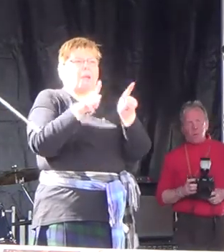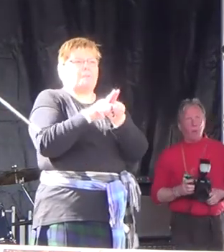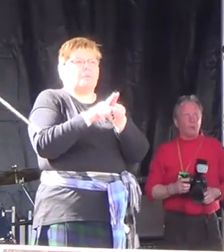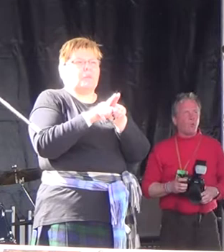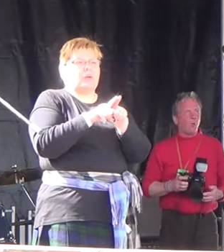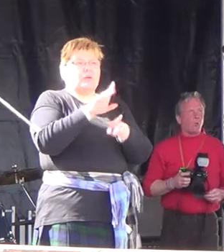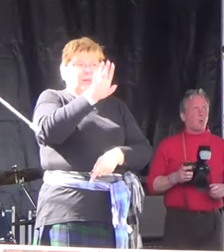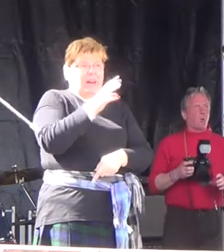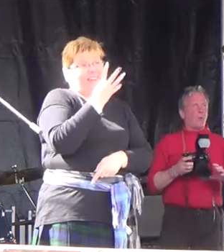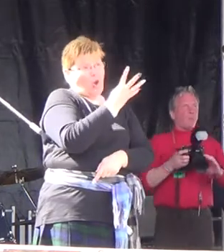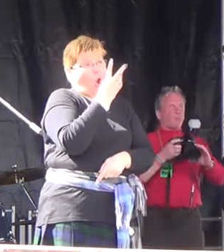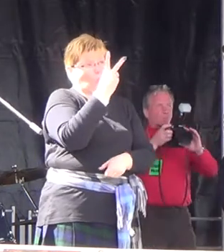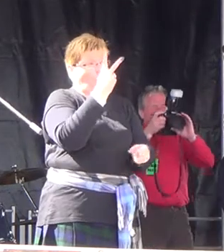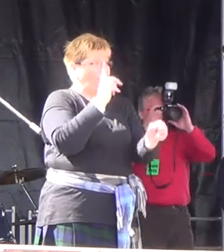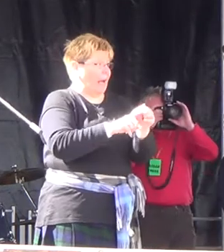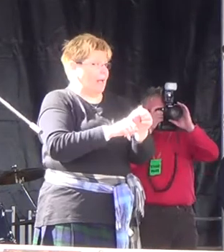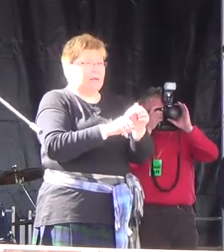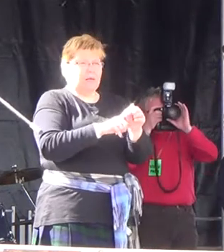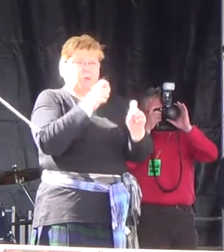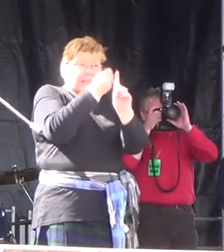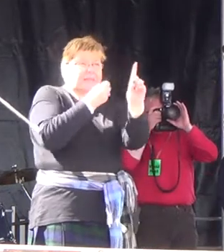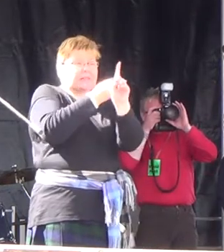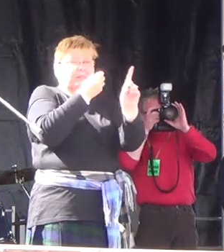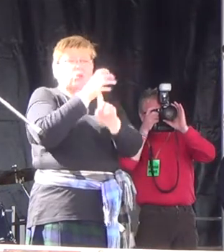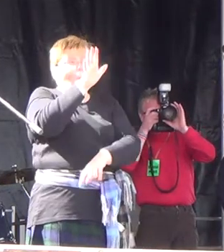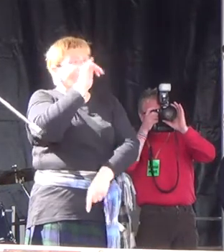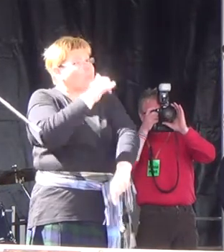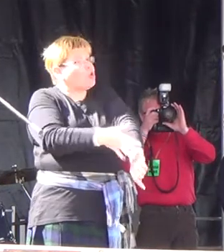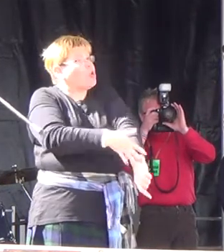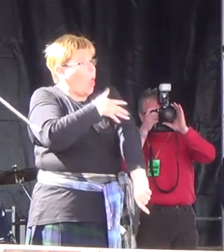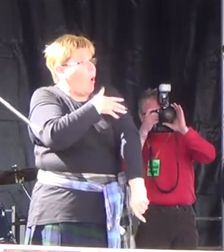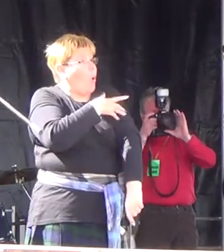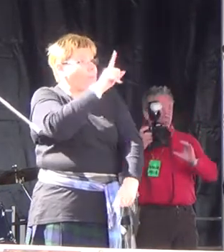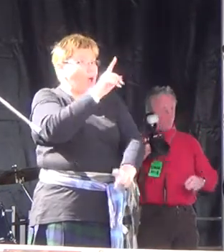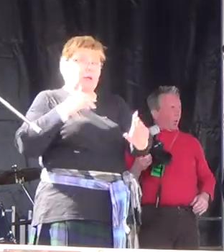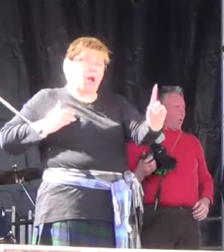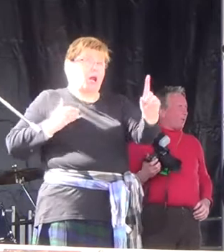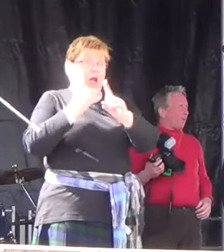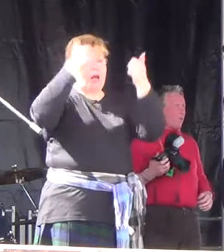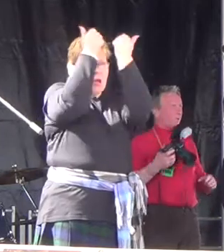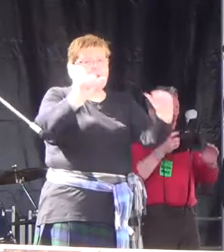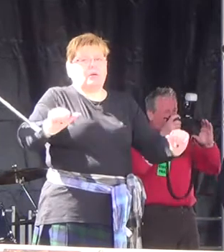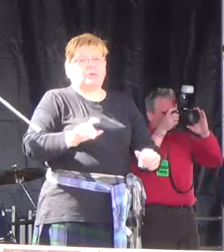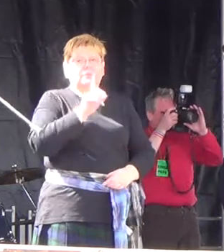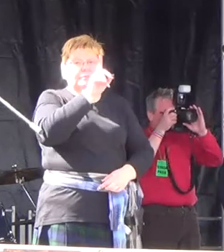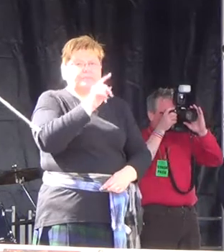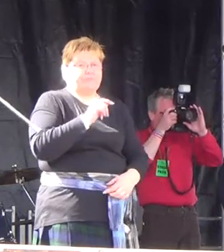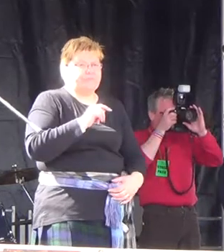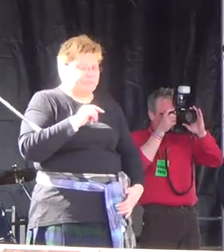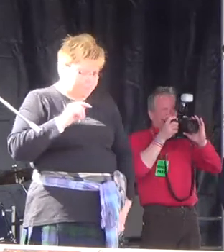It only took us 42 years. So revolution in Scotland may be slow, but when it comes, it's absolute. And then, of course,